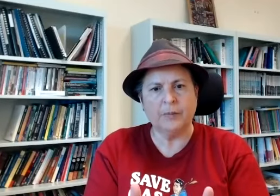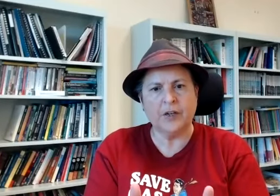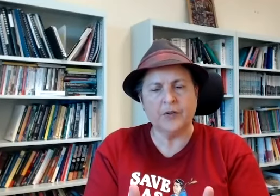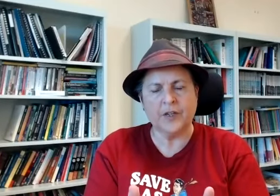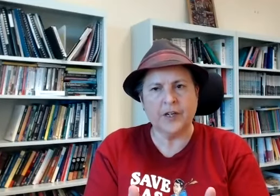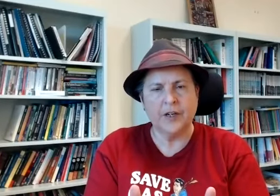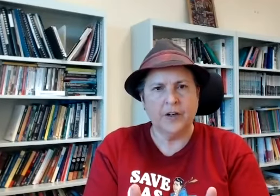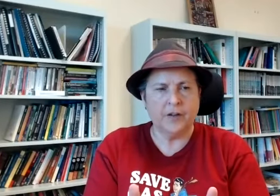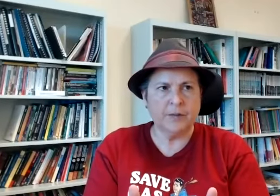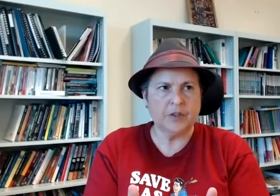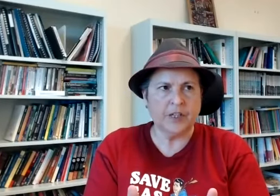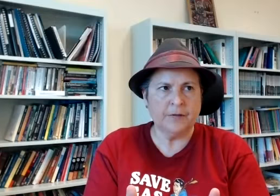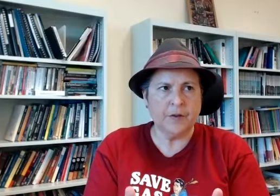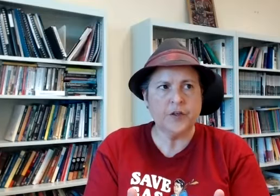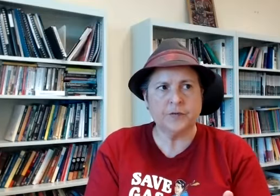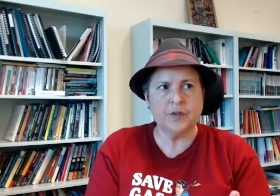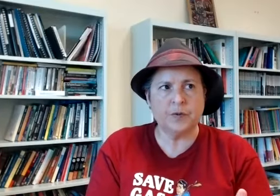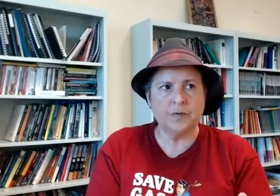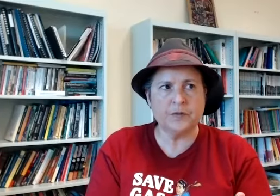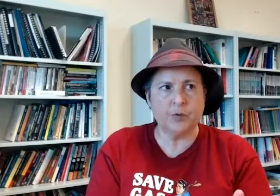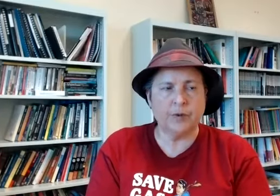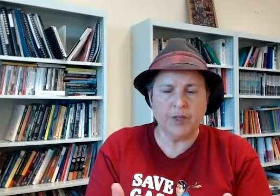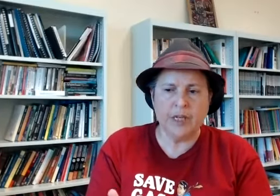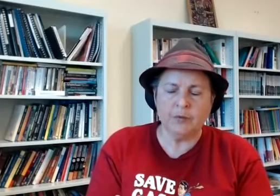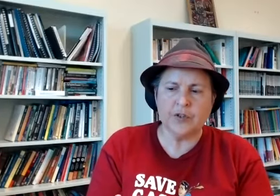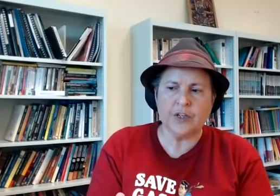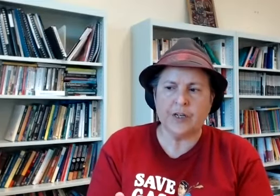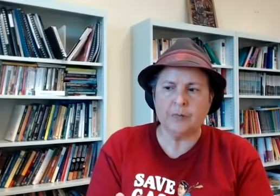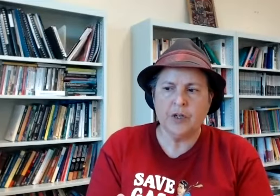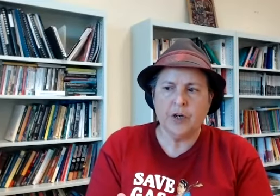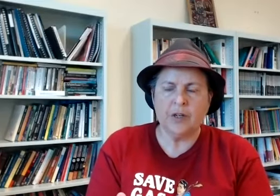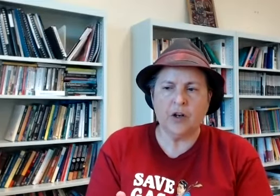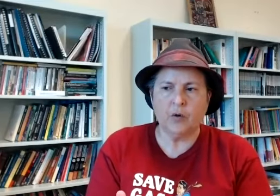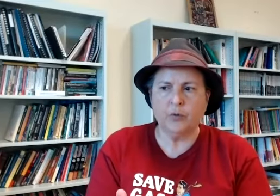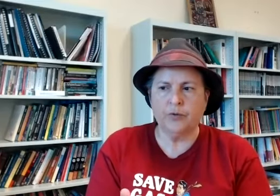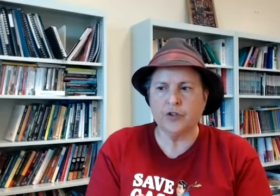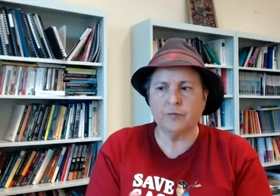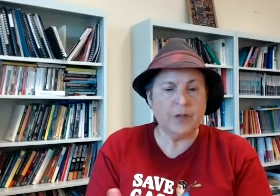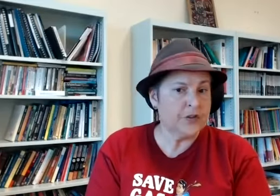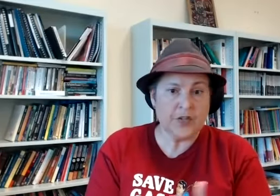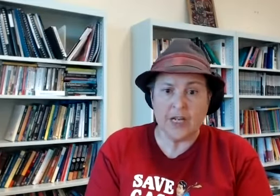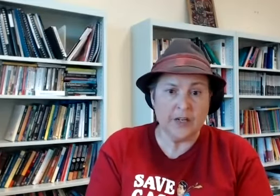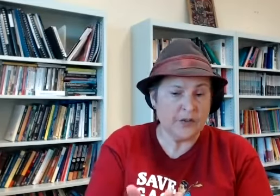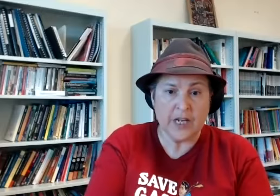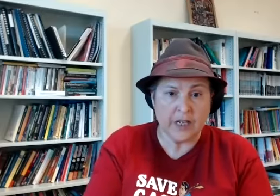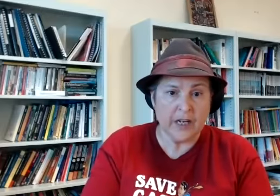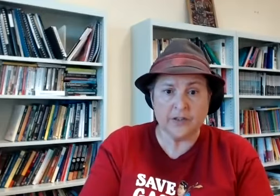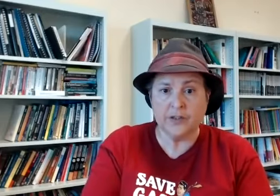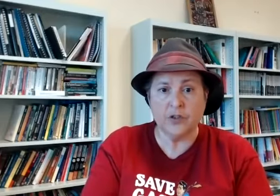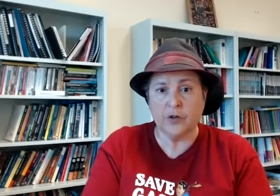because uh i think particularly for those of us with visible impairments um i mean the whole notion of being stared at and you know